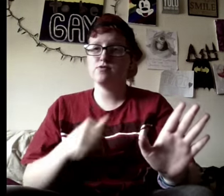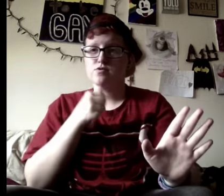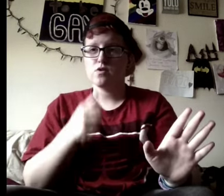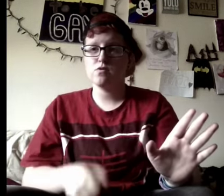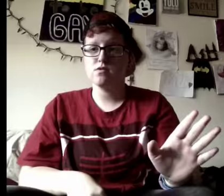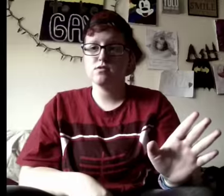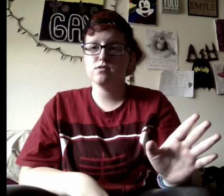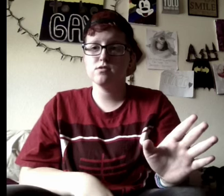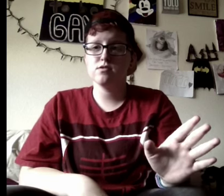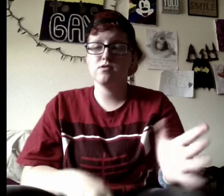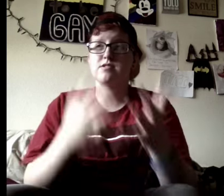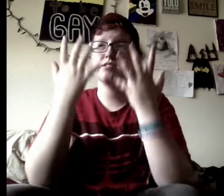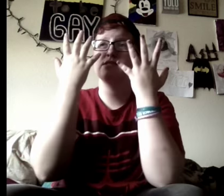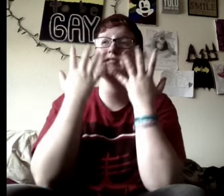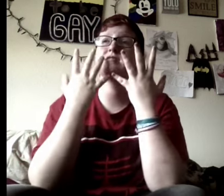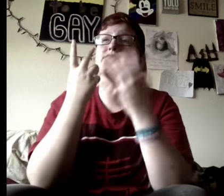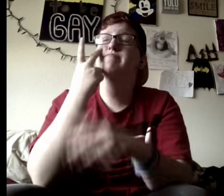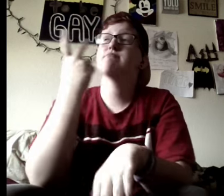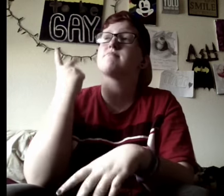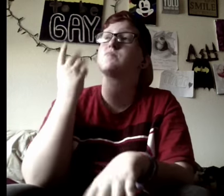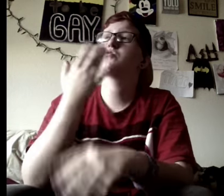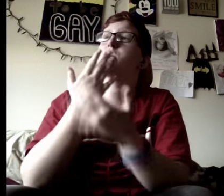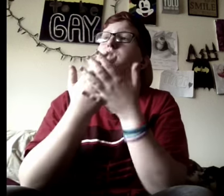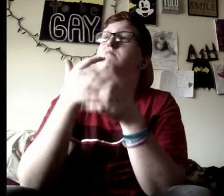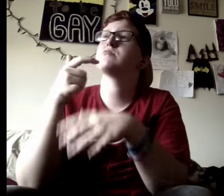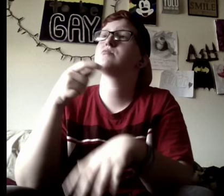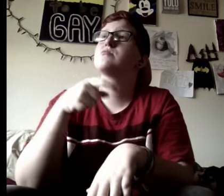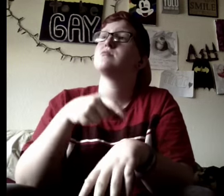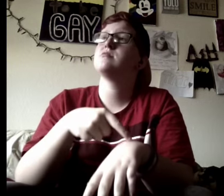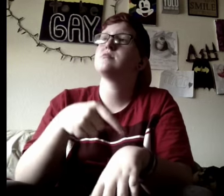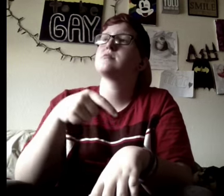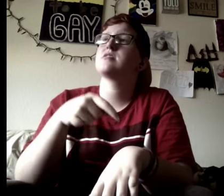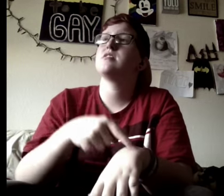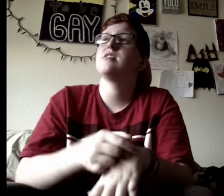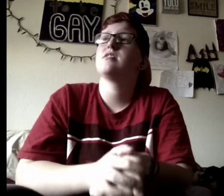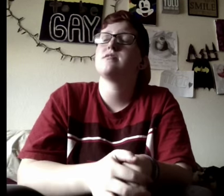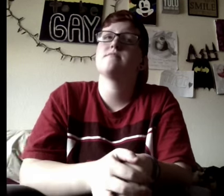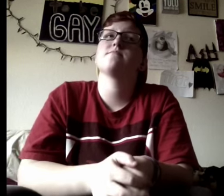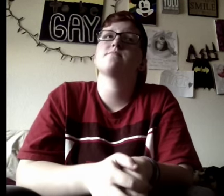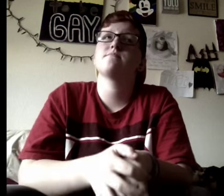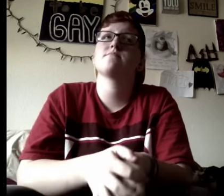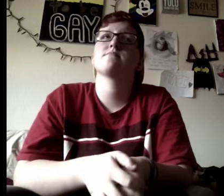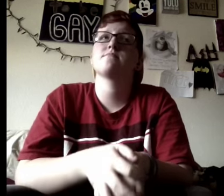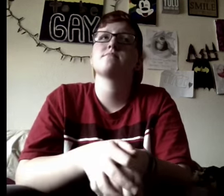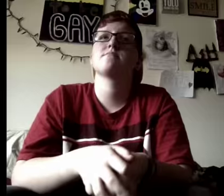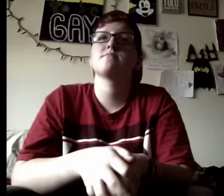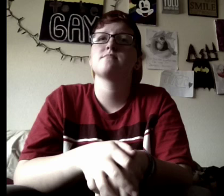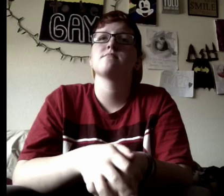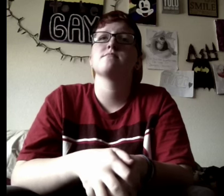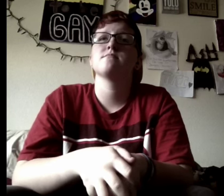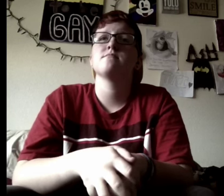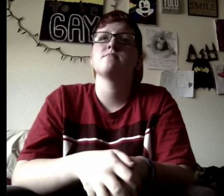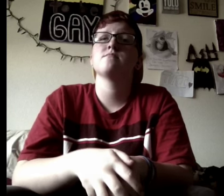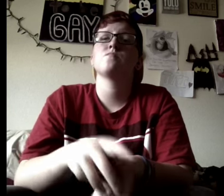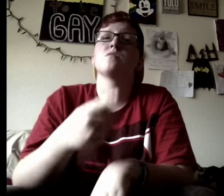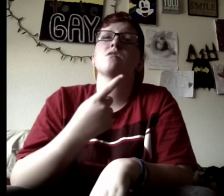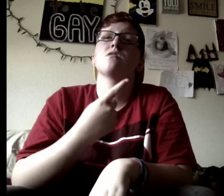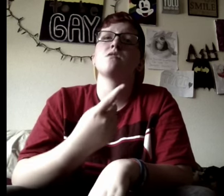Oh, it's so sad to think about the good times, you